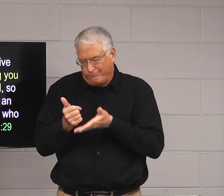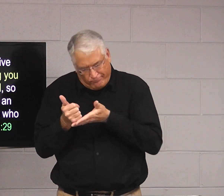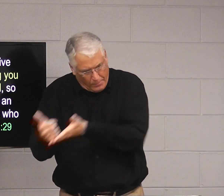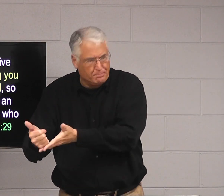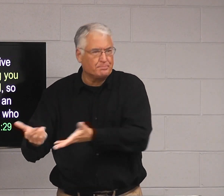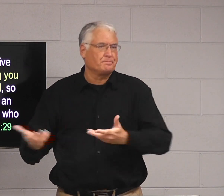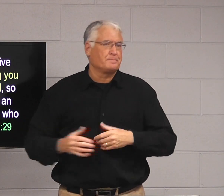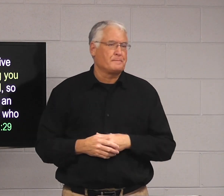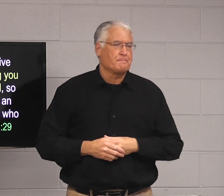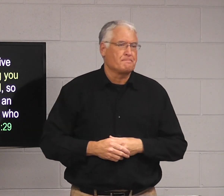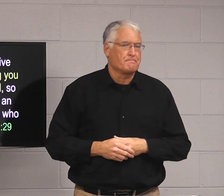helpful.